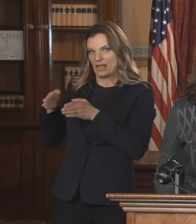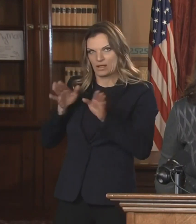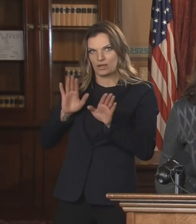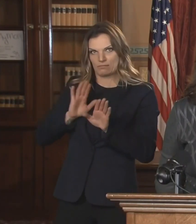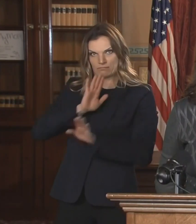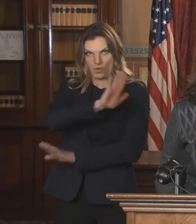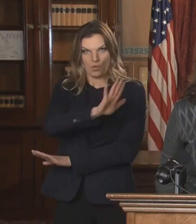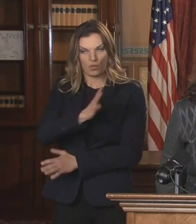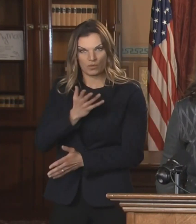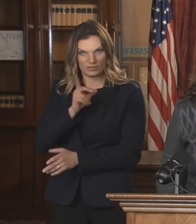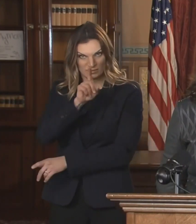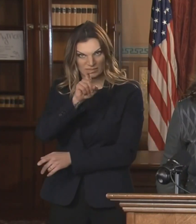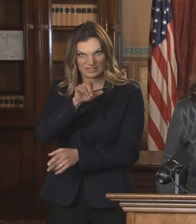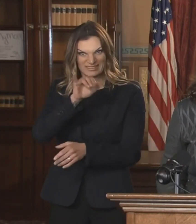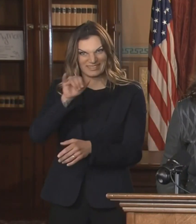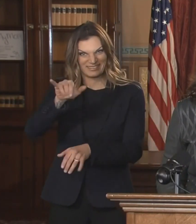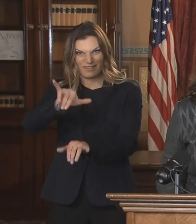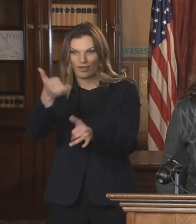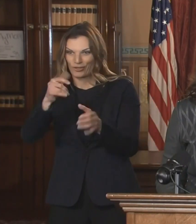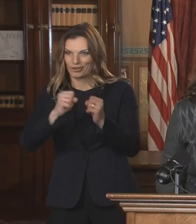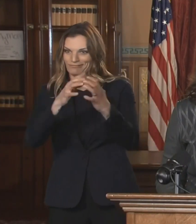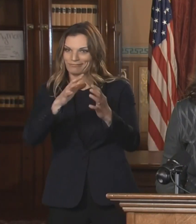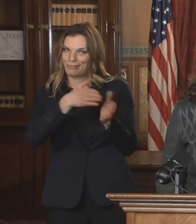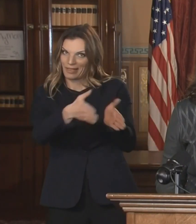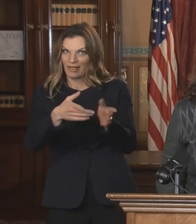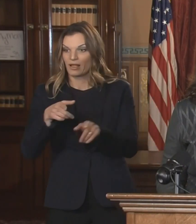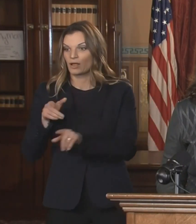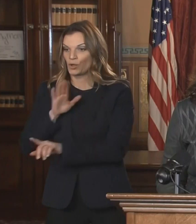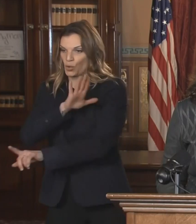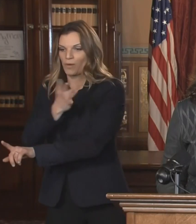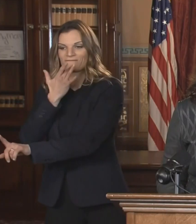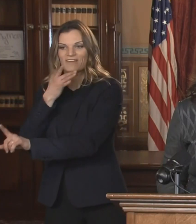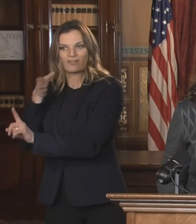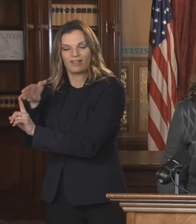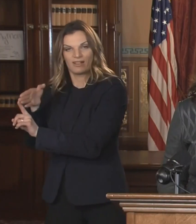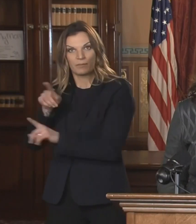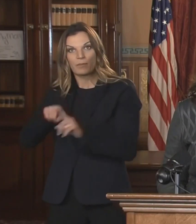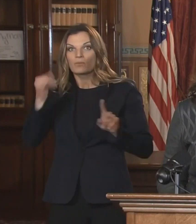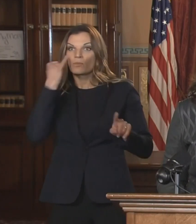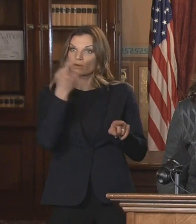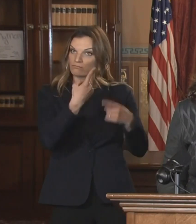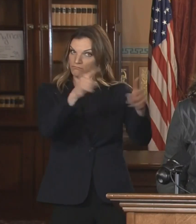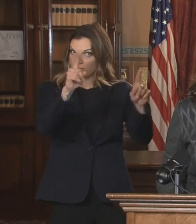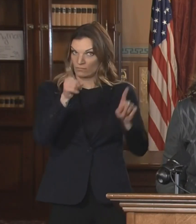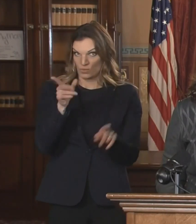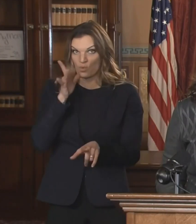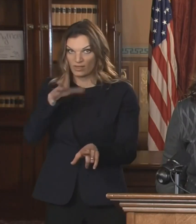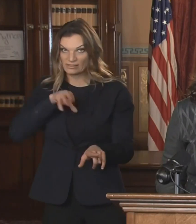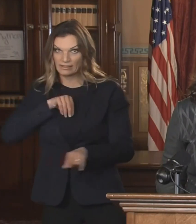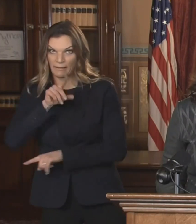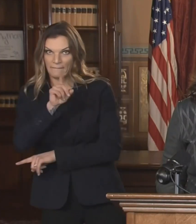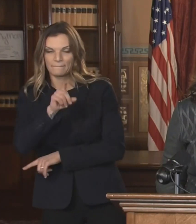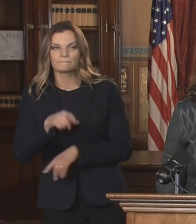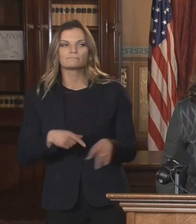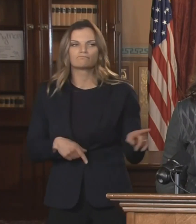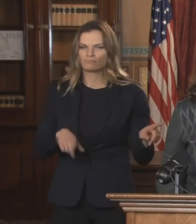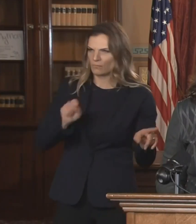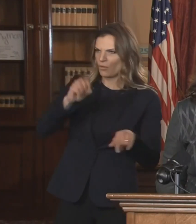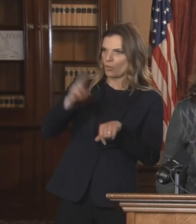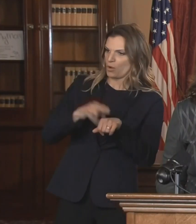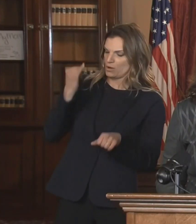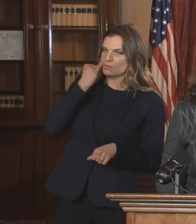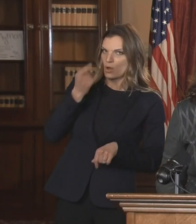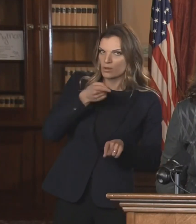Absolutely, Rick. And I am encouraged to see that there are people on both sides of the aisle that are engaging in